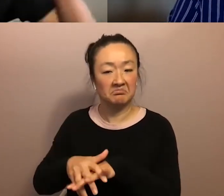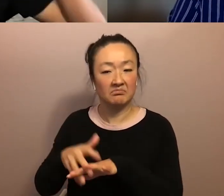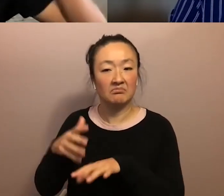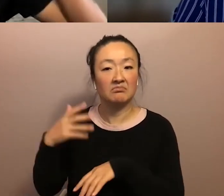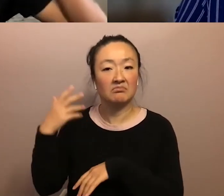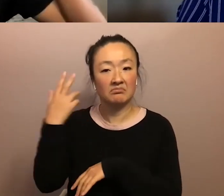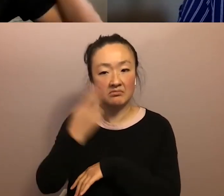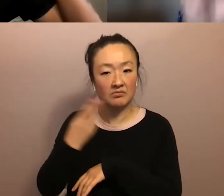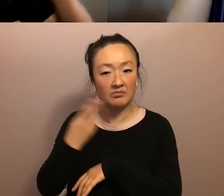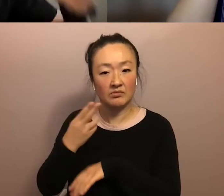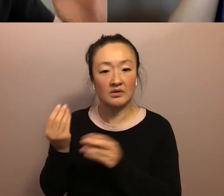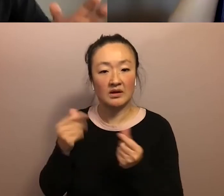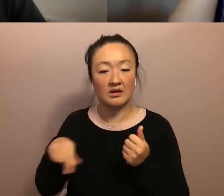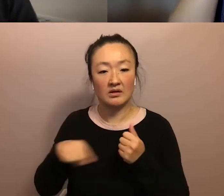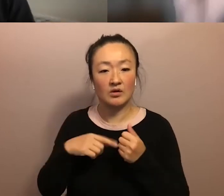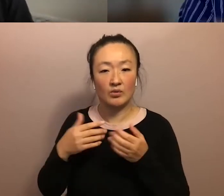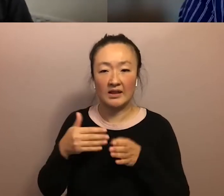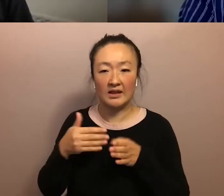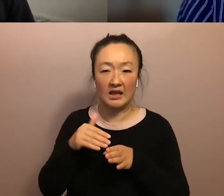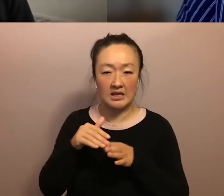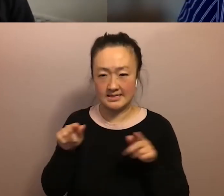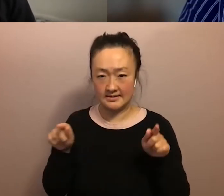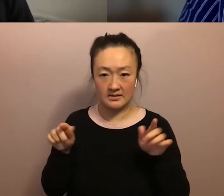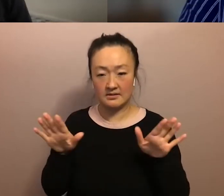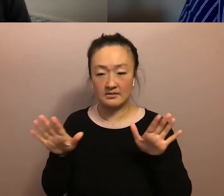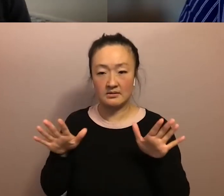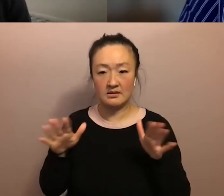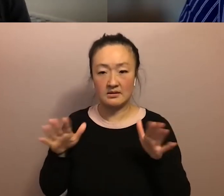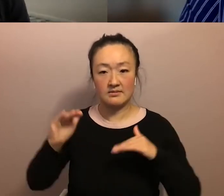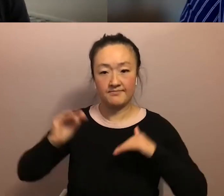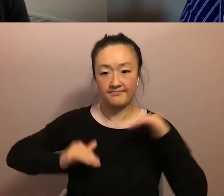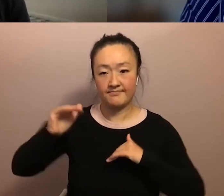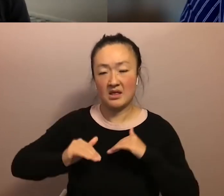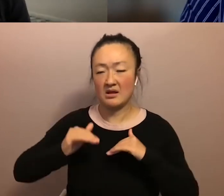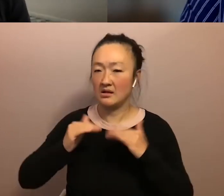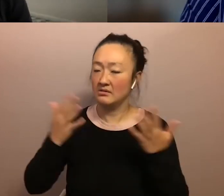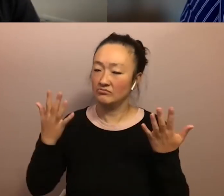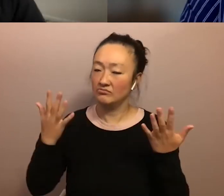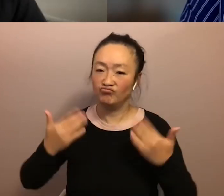brilliantly between, um,